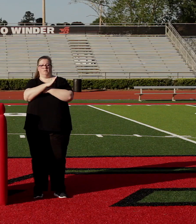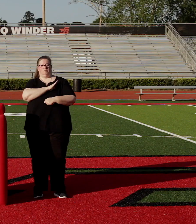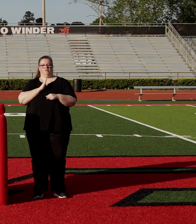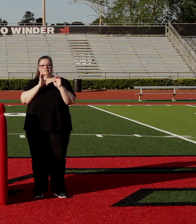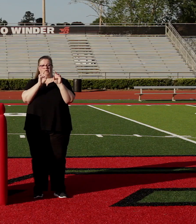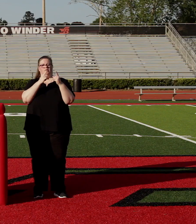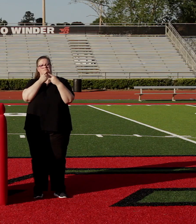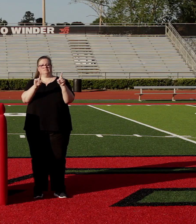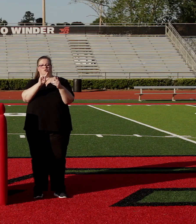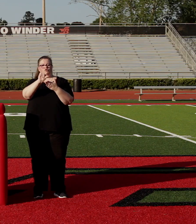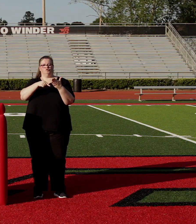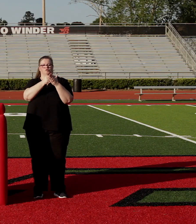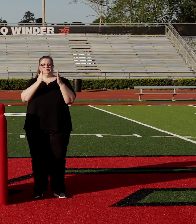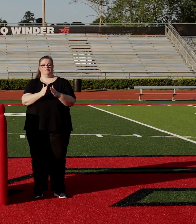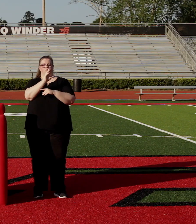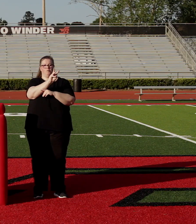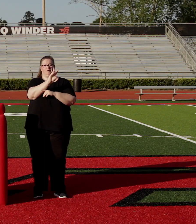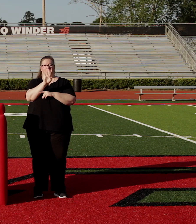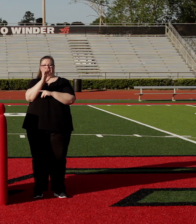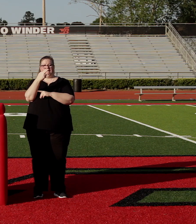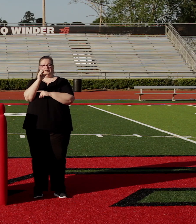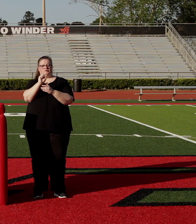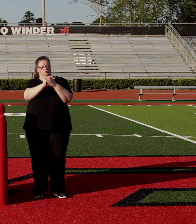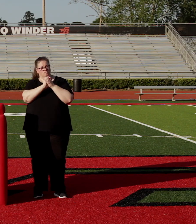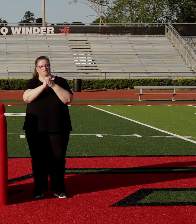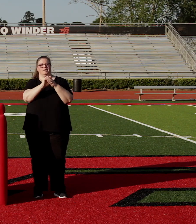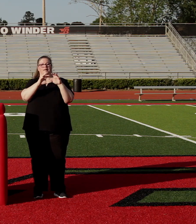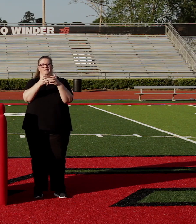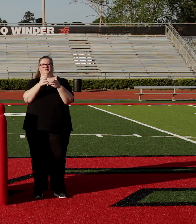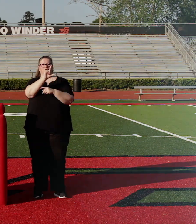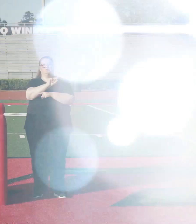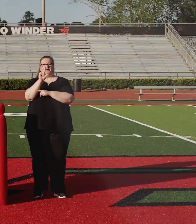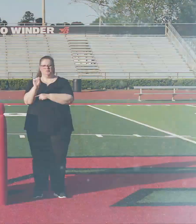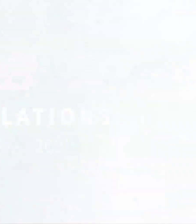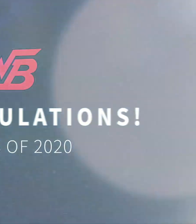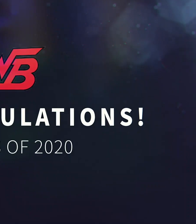I declare you graduates of Winder Barrow High School. Congratulations, Class of 2020.